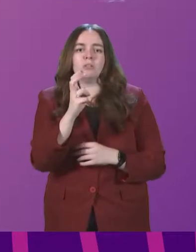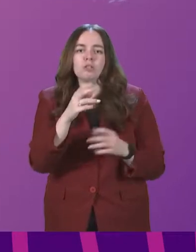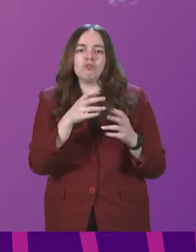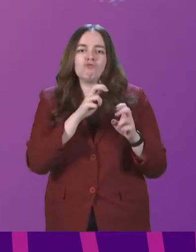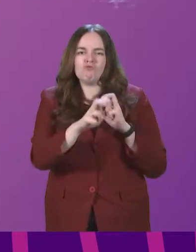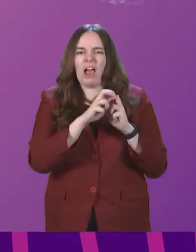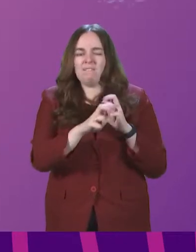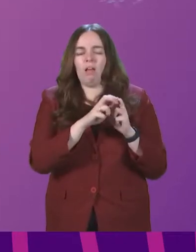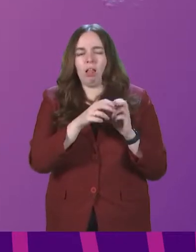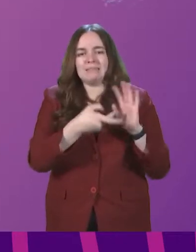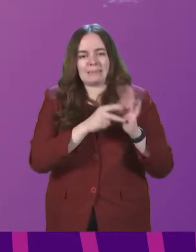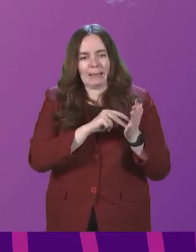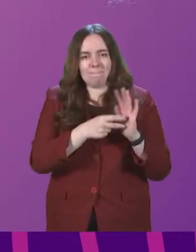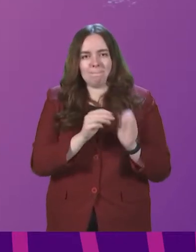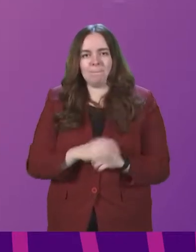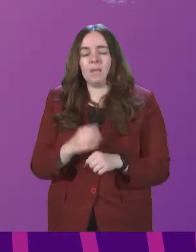Minister Graeme Day.